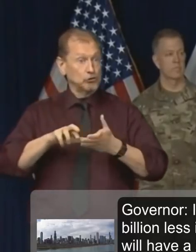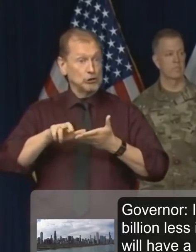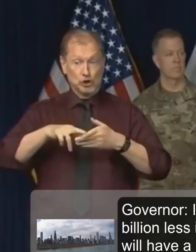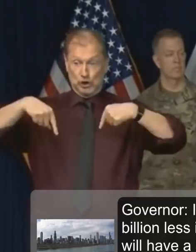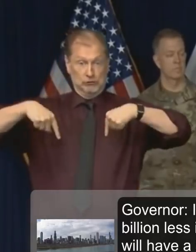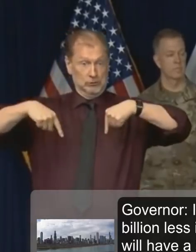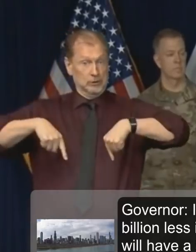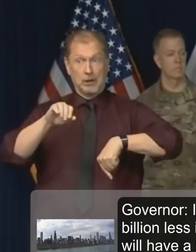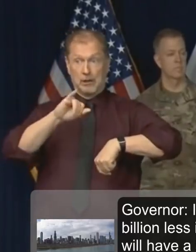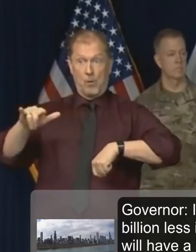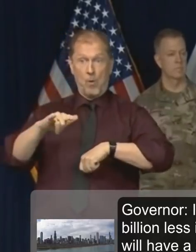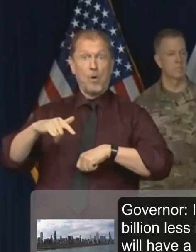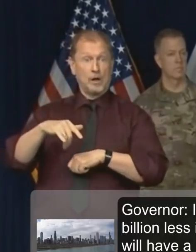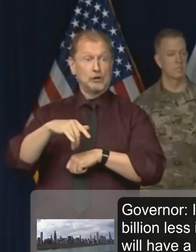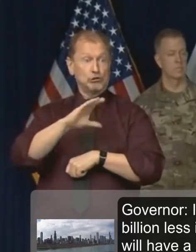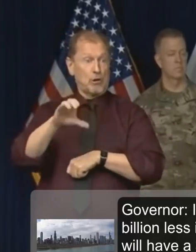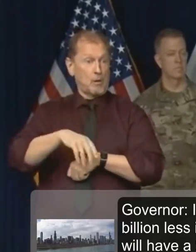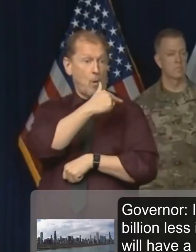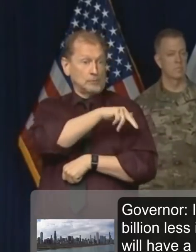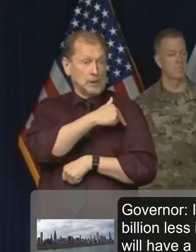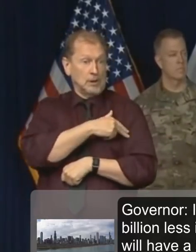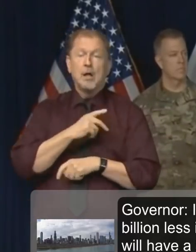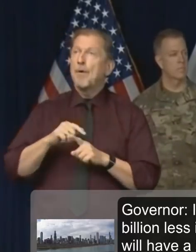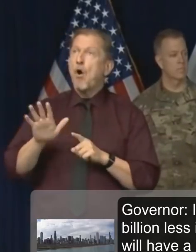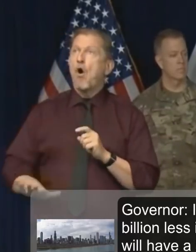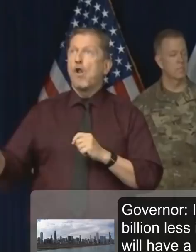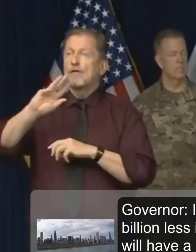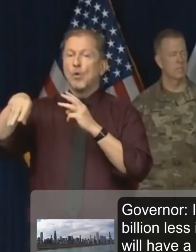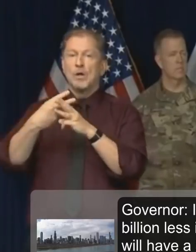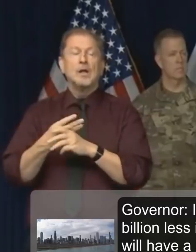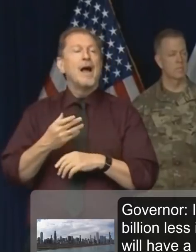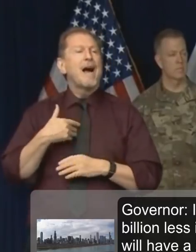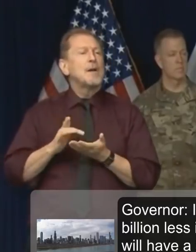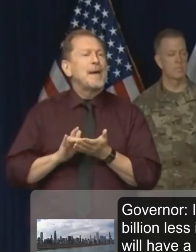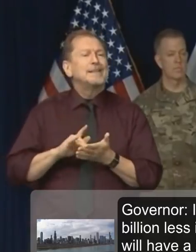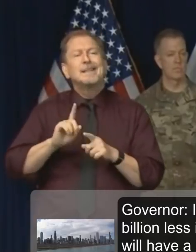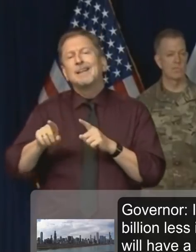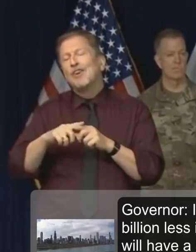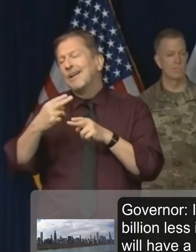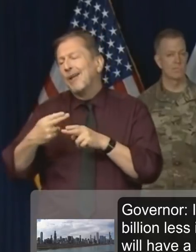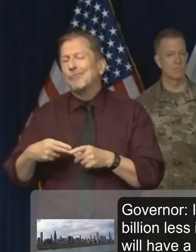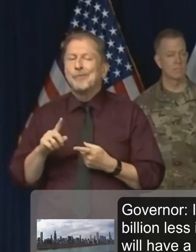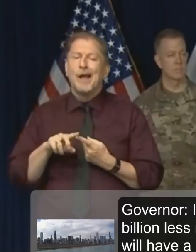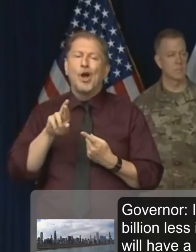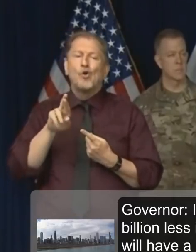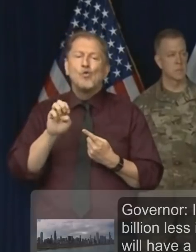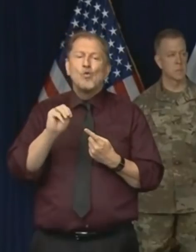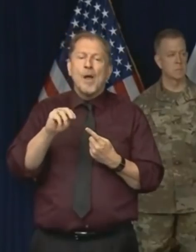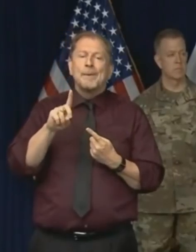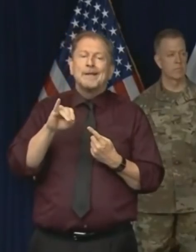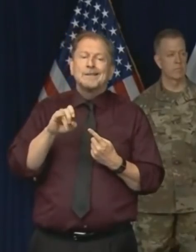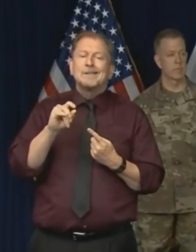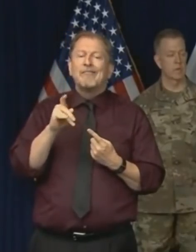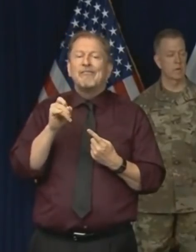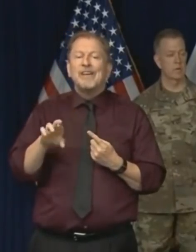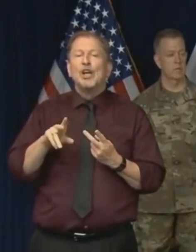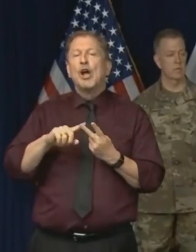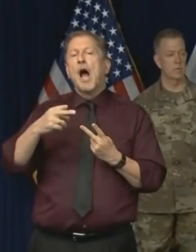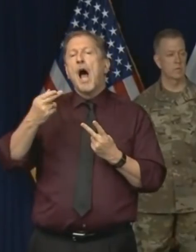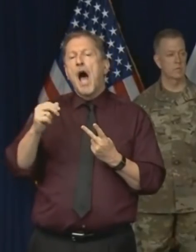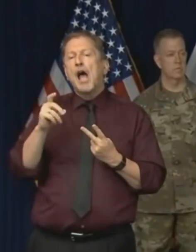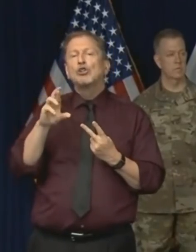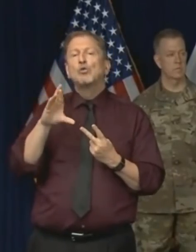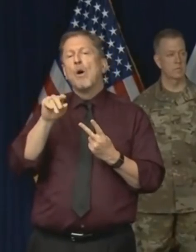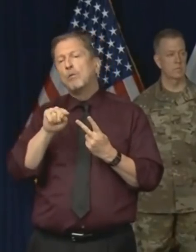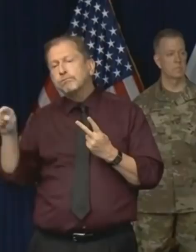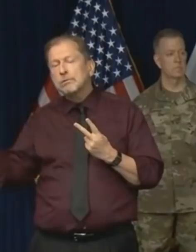add, but it's going on all over the world. On things like bremdesivir and hydrochloroquine and everything else. Once we have something established that will